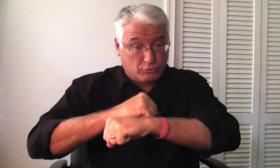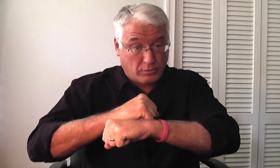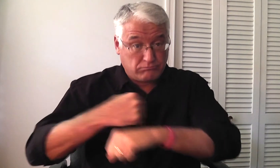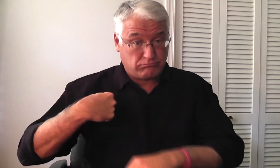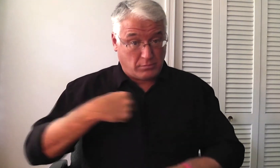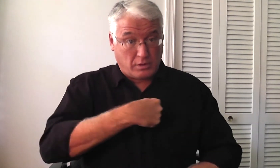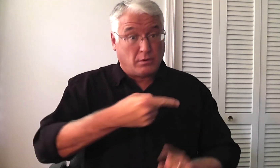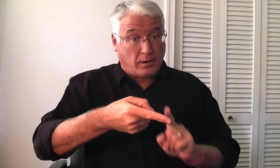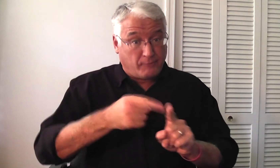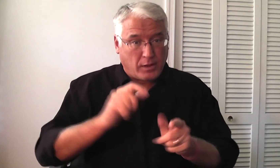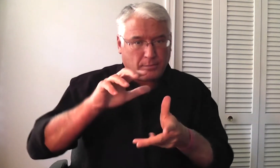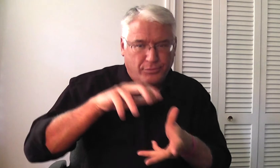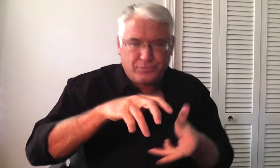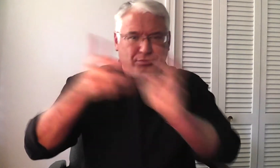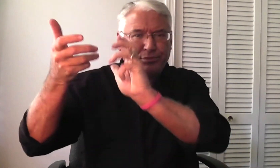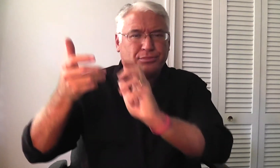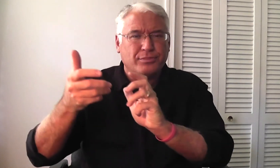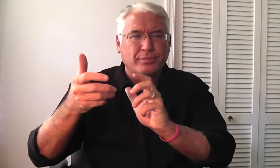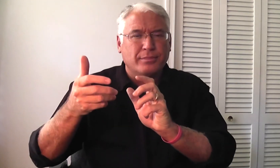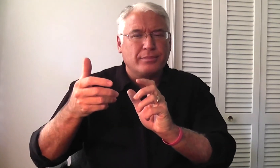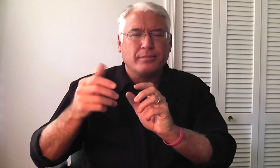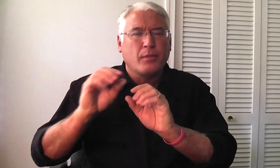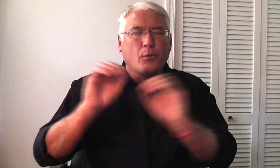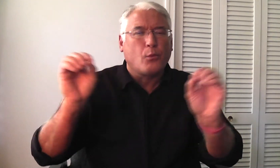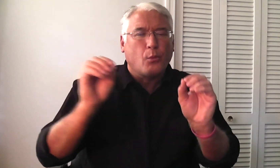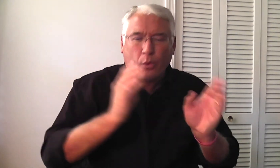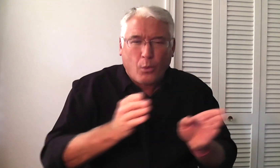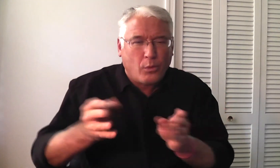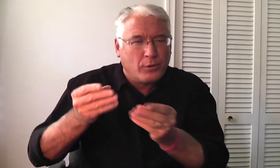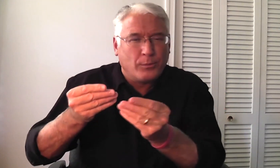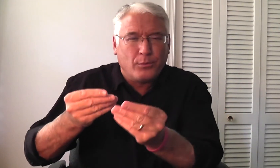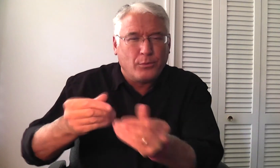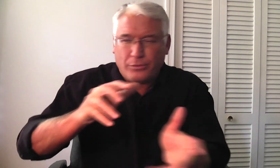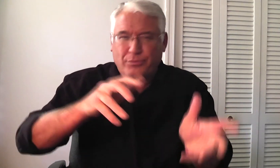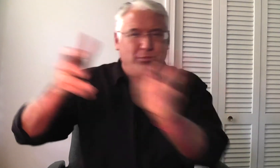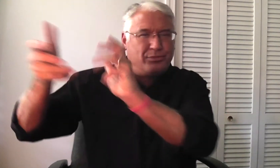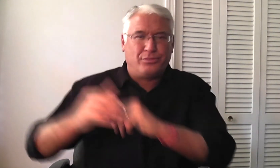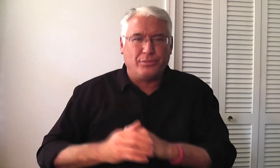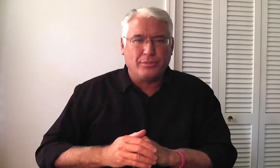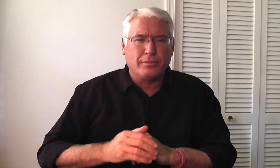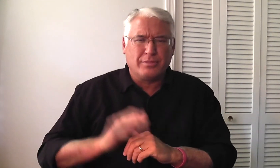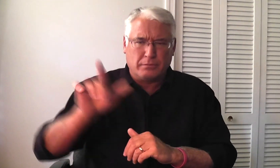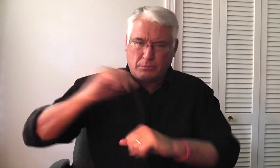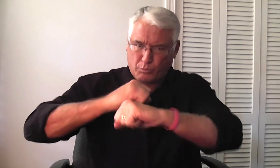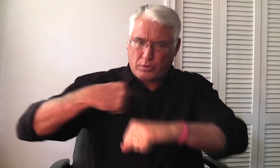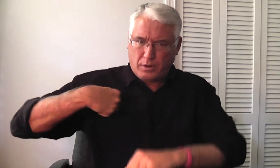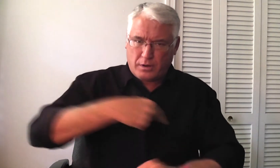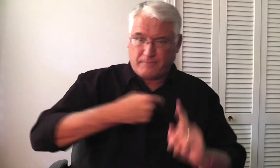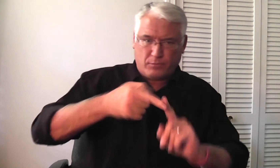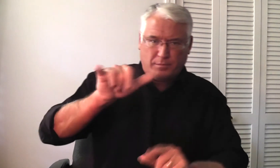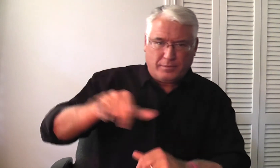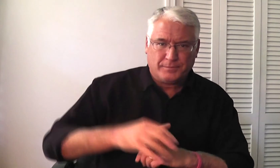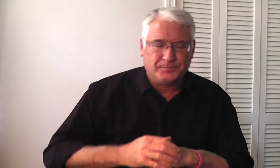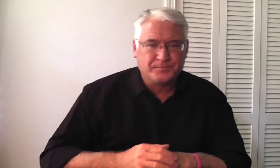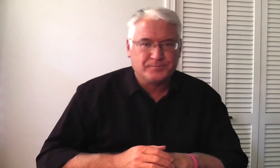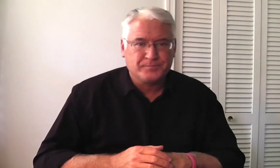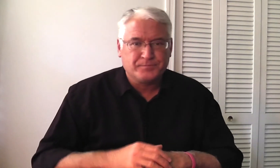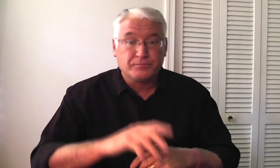secondly, to protect us from chaos. If there's no order to anything, it's all messed up. We